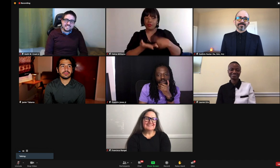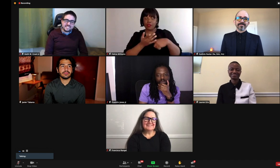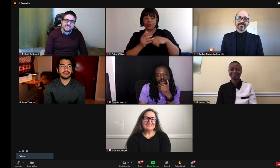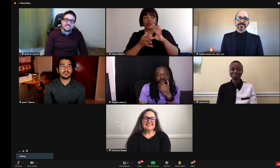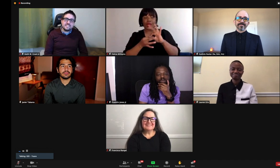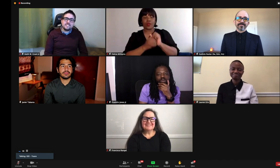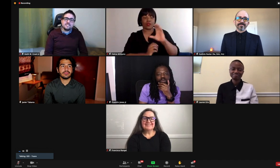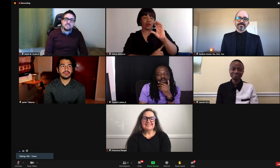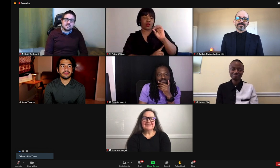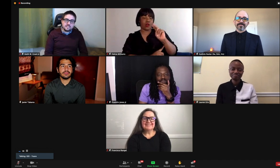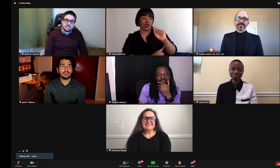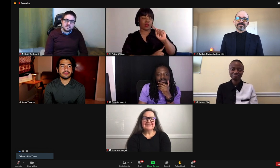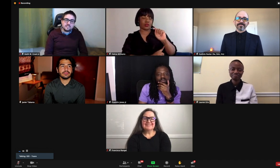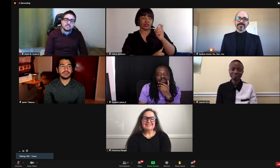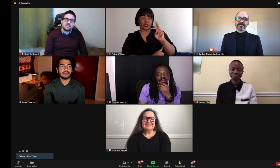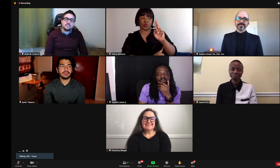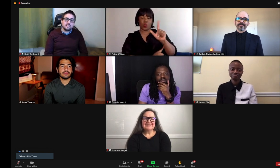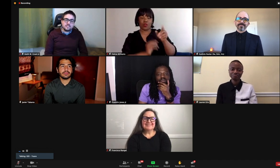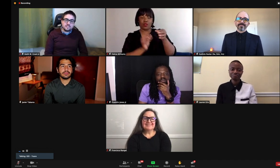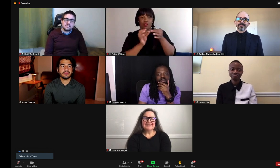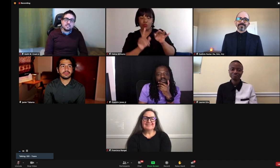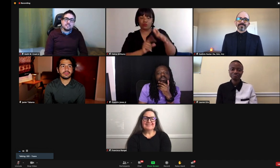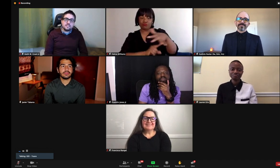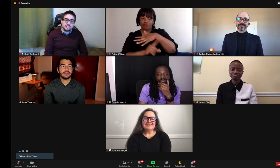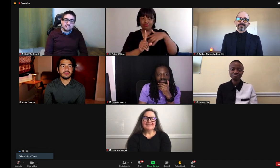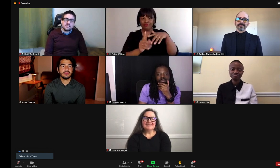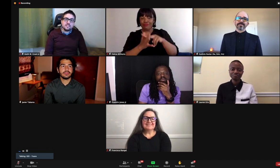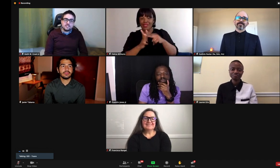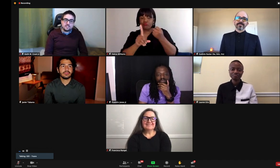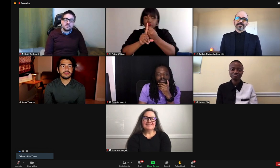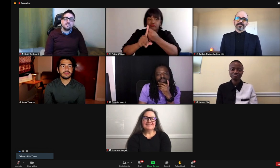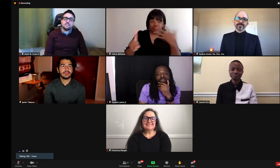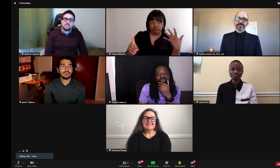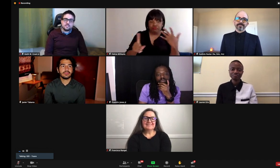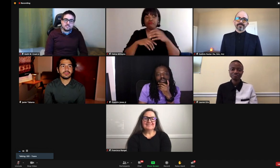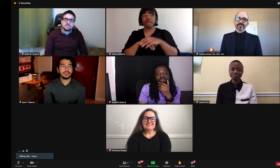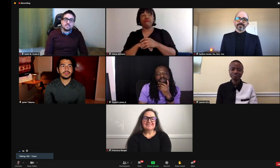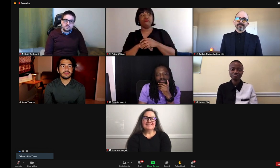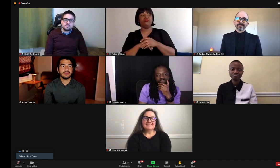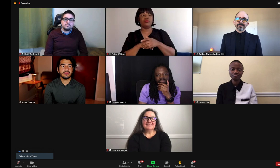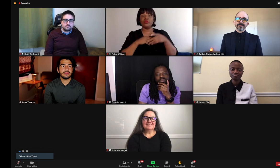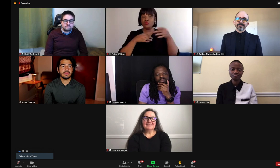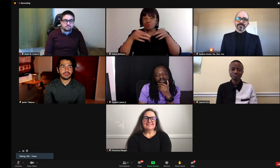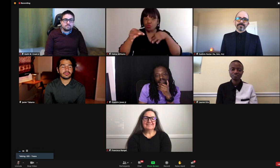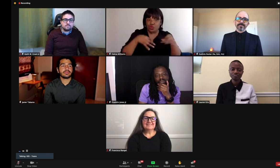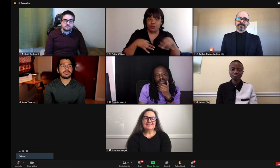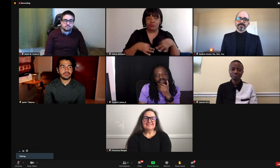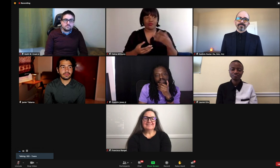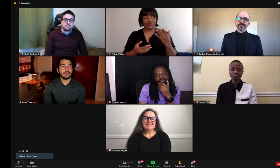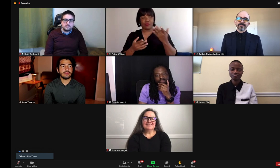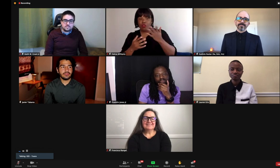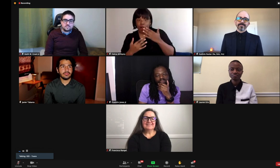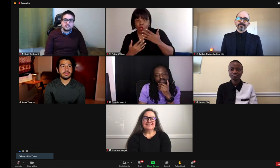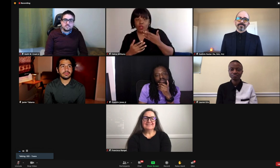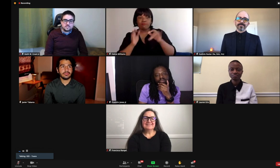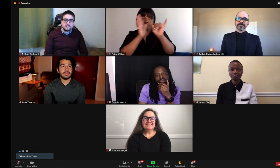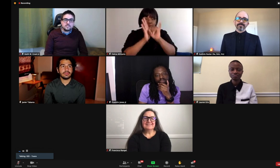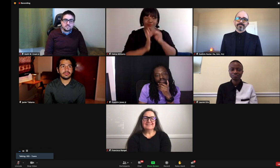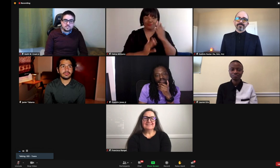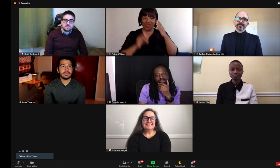to spell things out that might not be so clearly stated in these books. And sometimes in sign language, you're required to truly expand